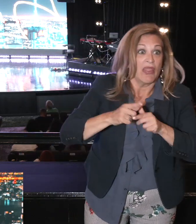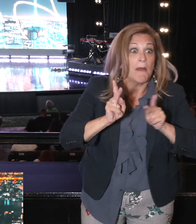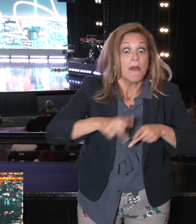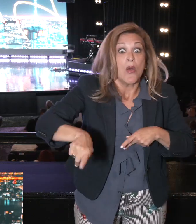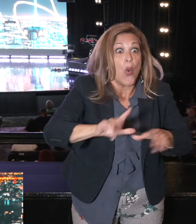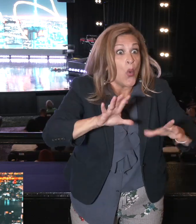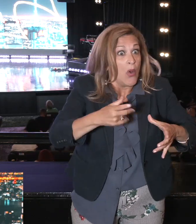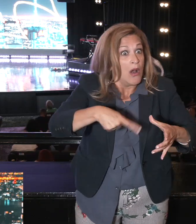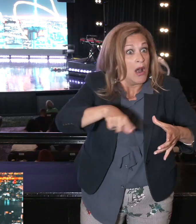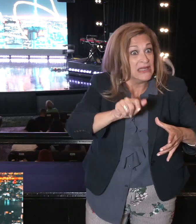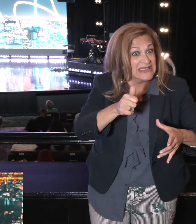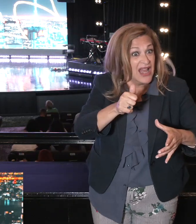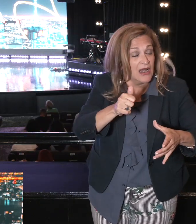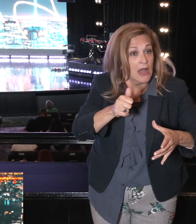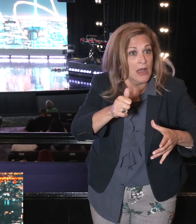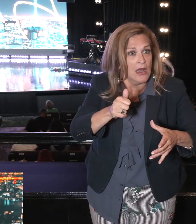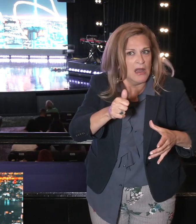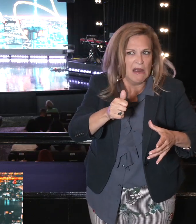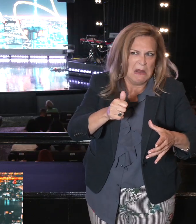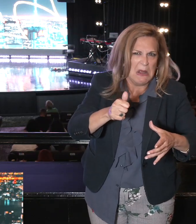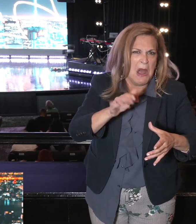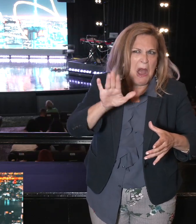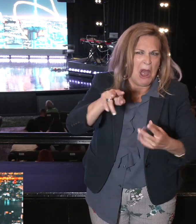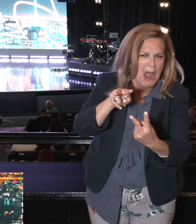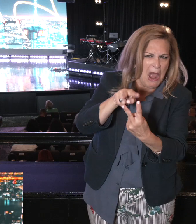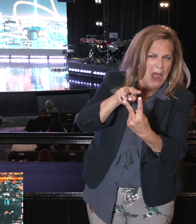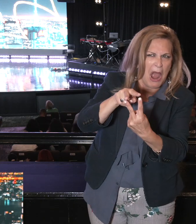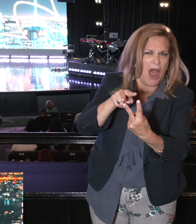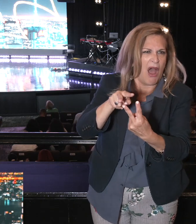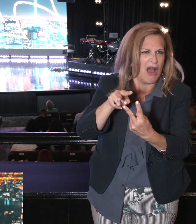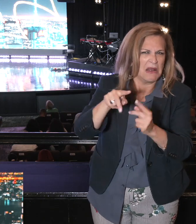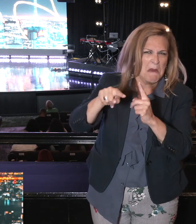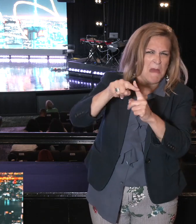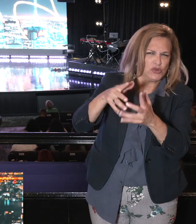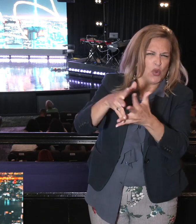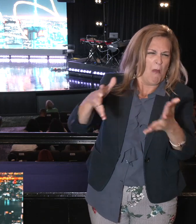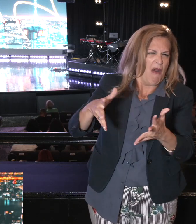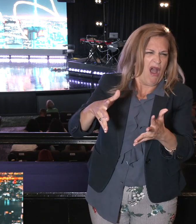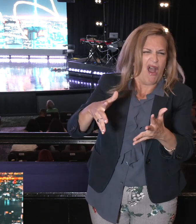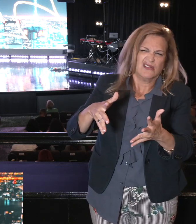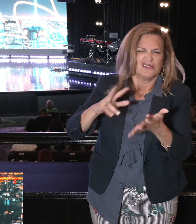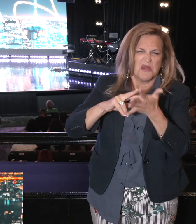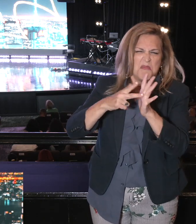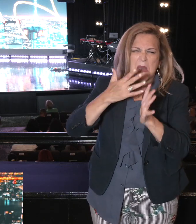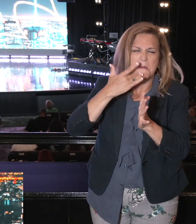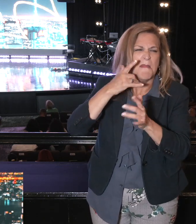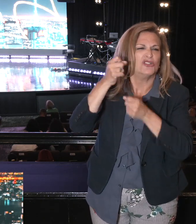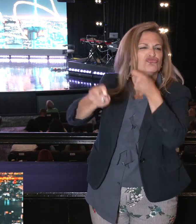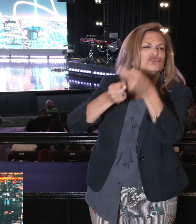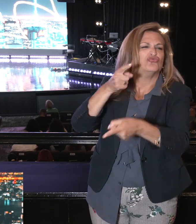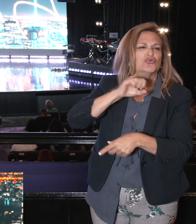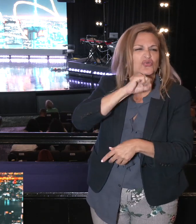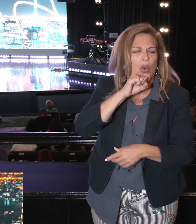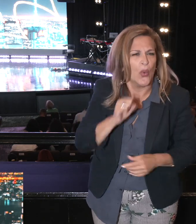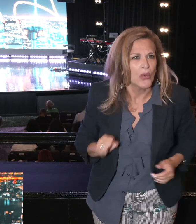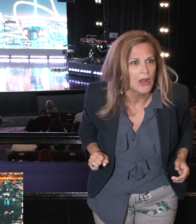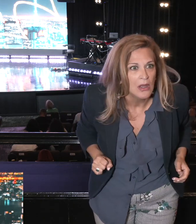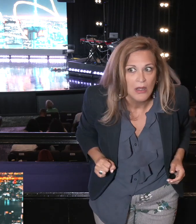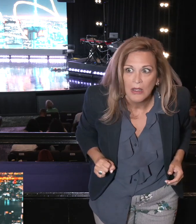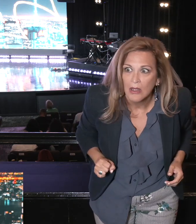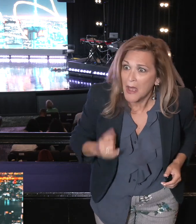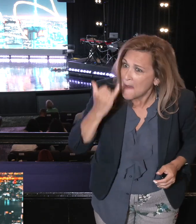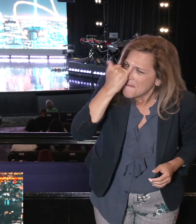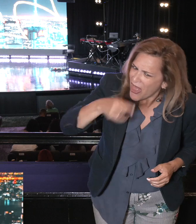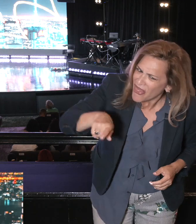These were their leaders. I mean, one moment, Miriam was leading them in the dance after they got out of the Red Sea. And now they're talking about murder and killing them.